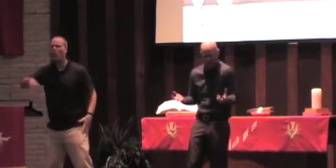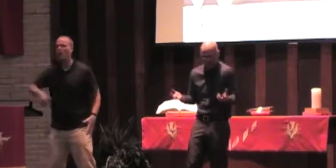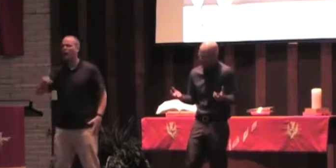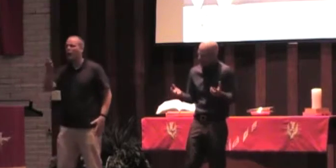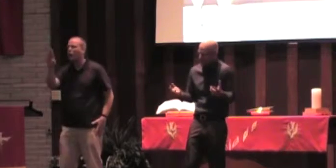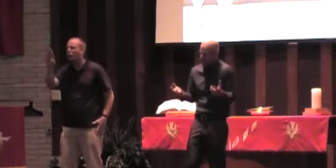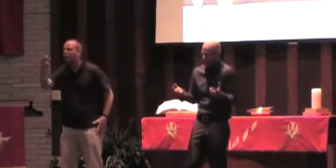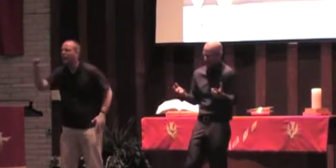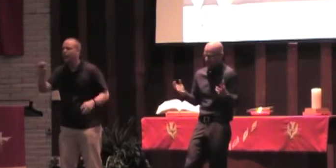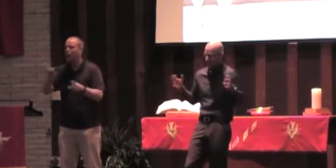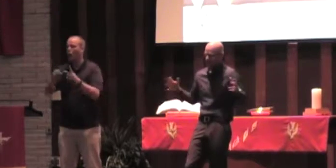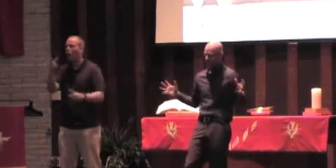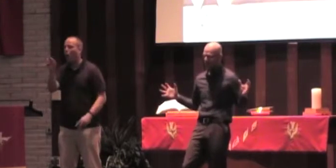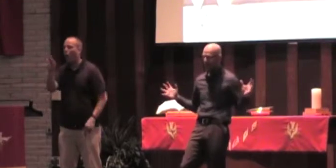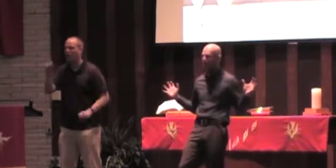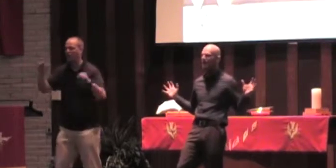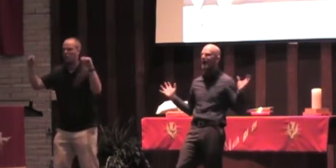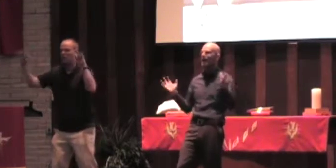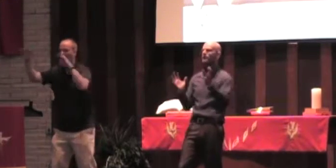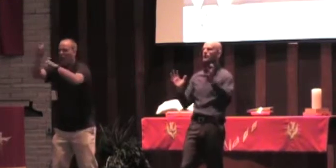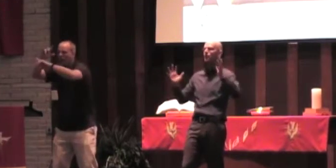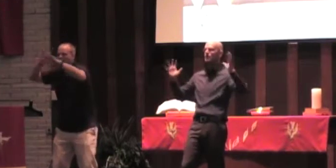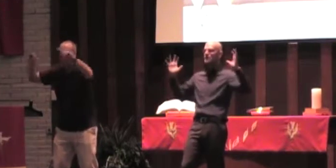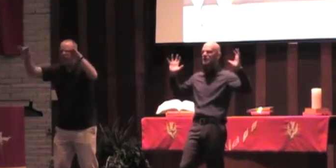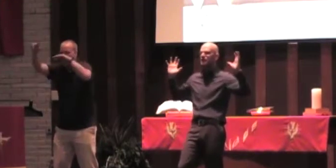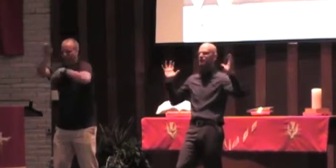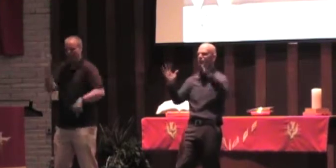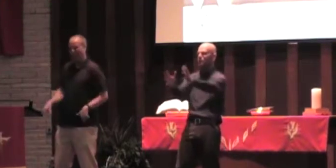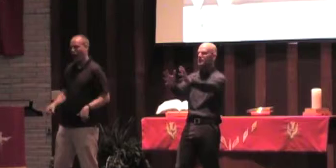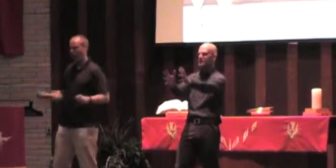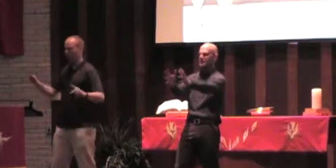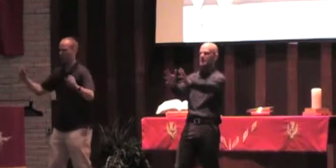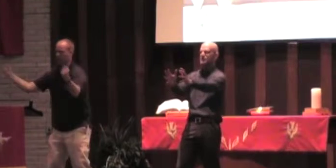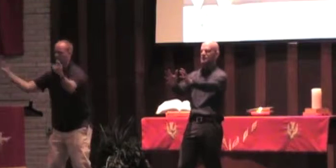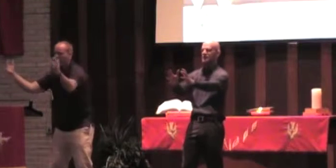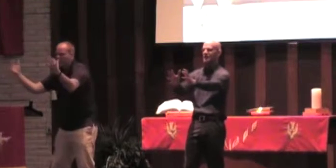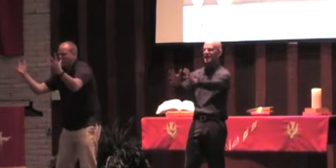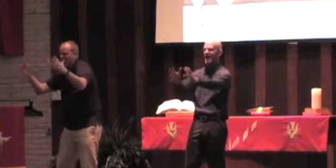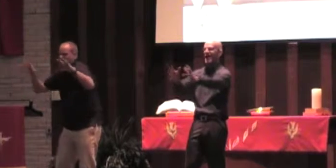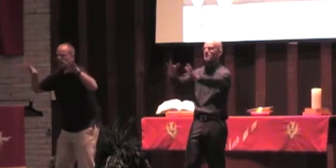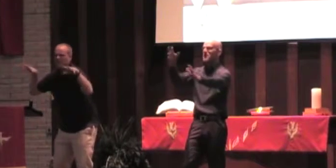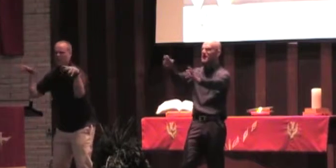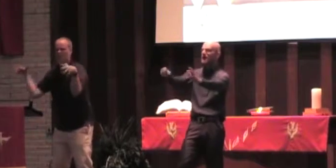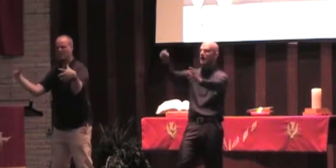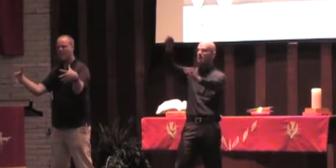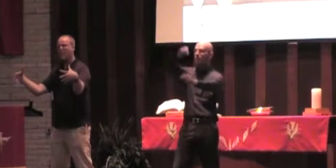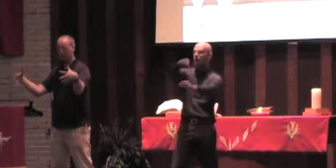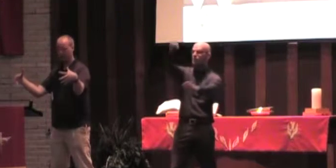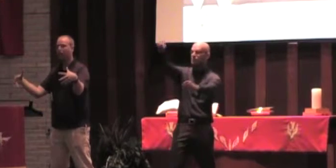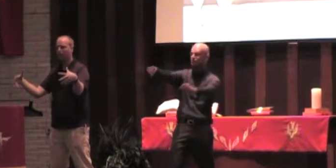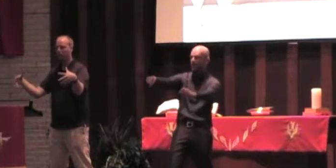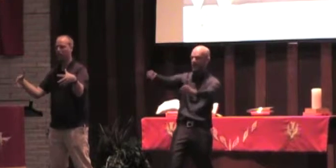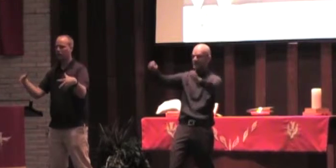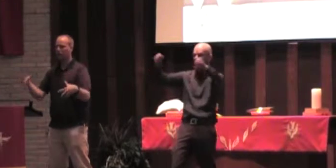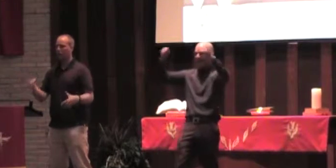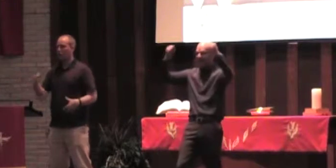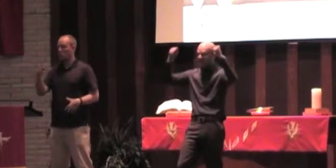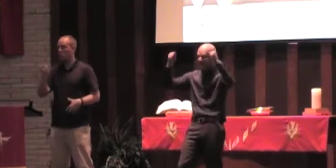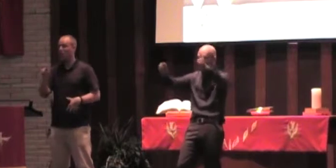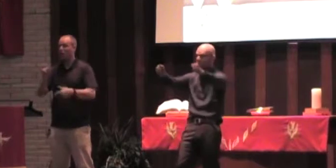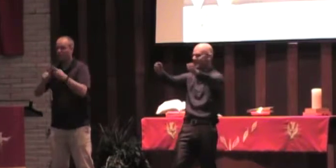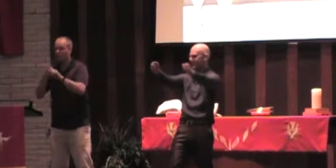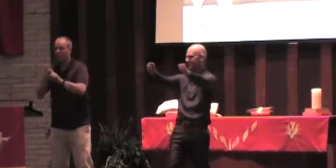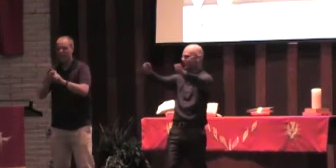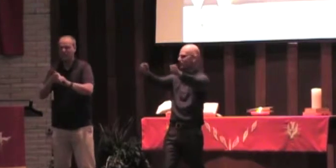hornet's nest, they stir that thing such that people come out of their homes, converge in the city street, and pick up Paul's friends